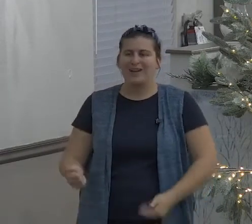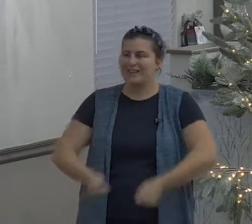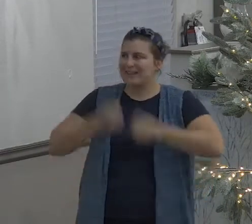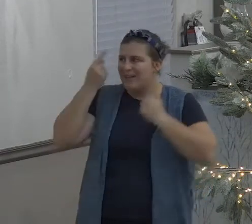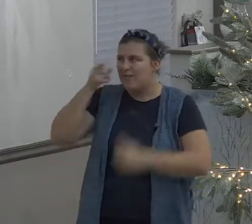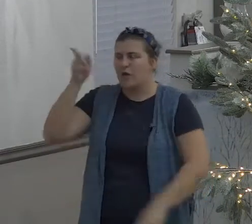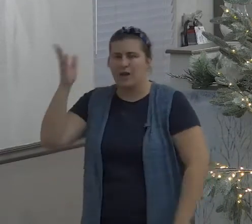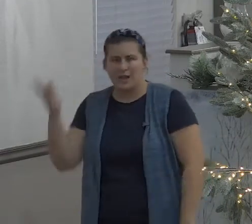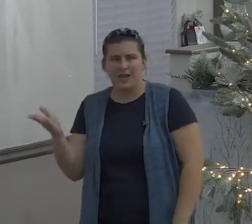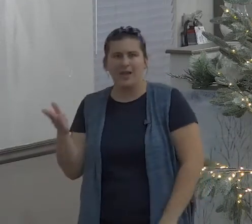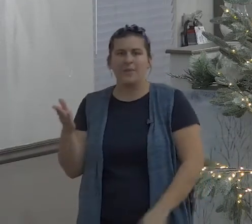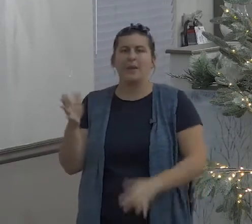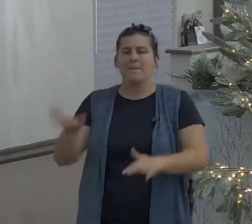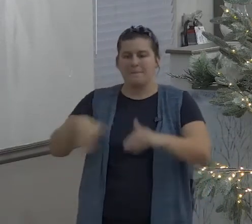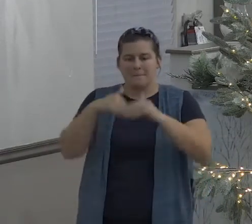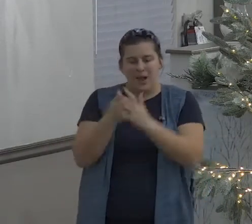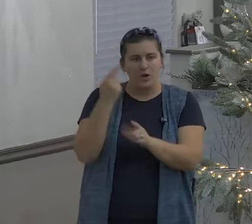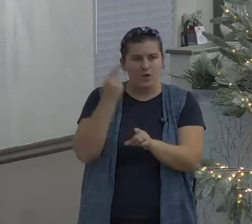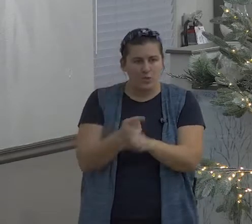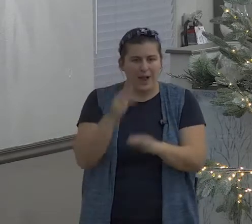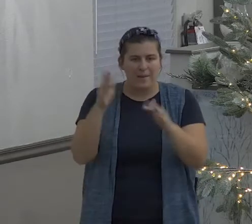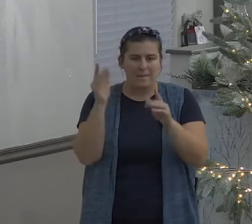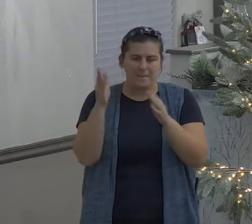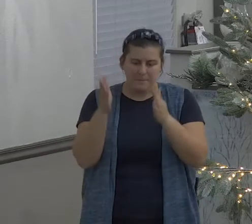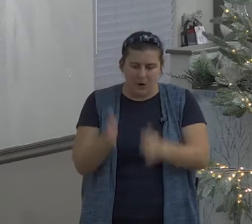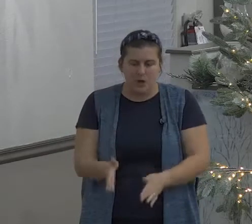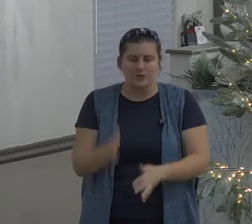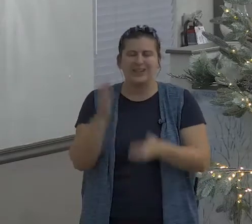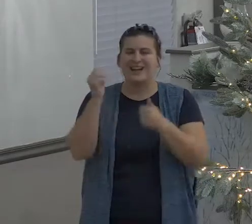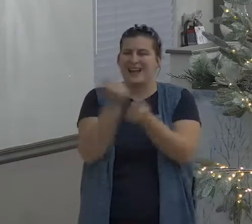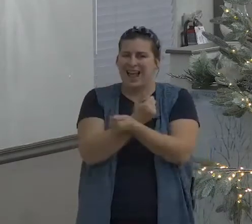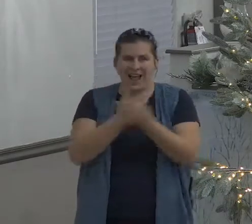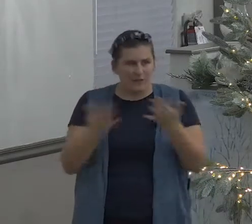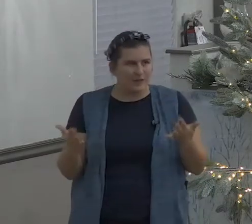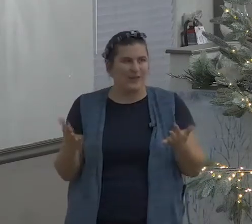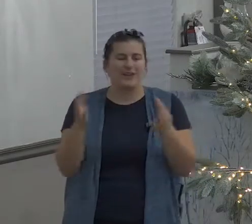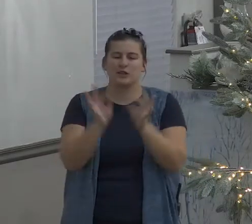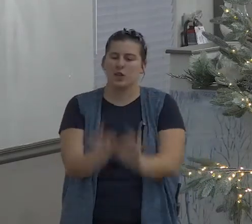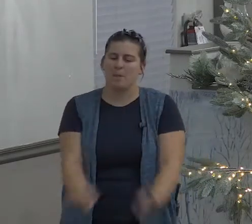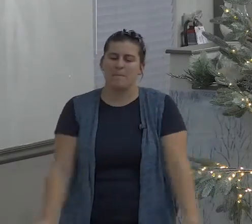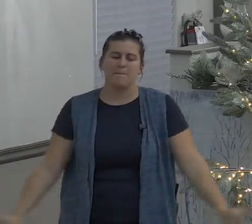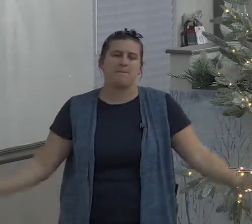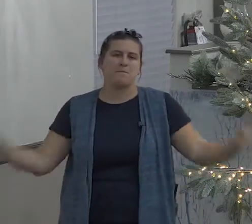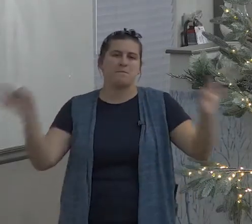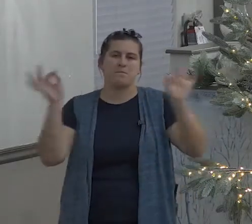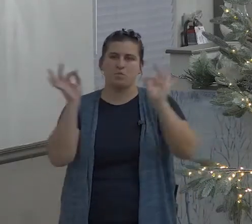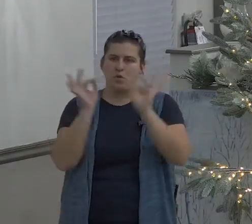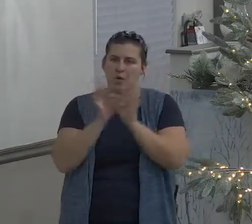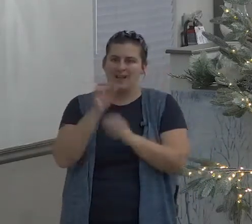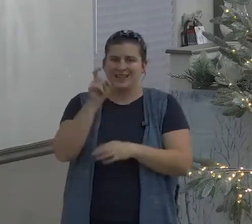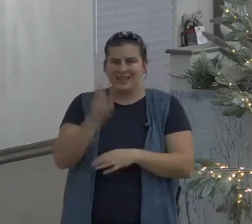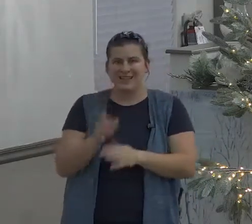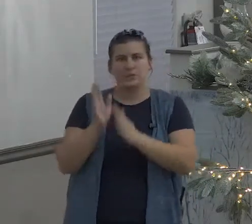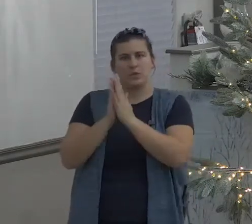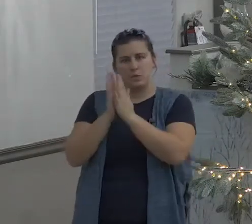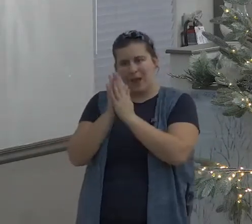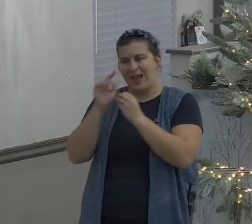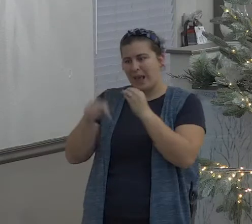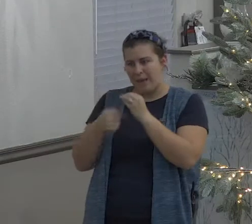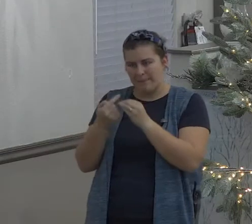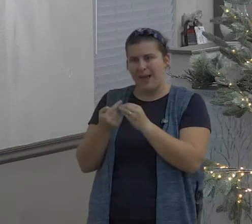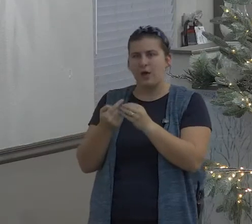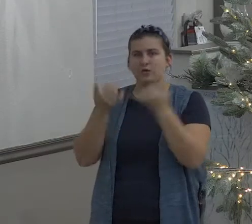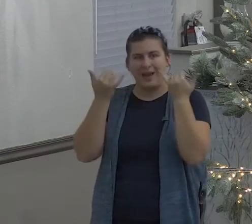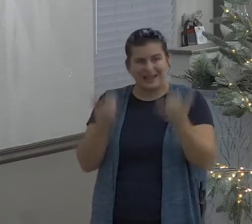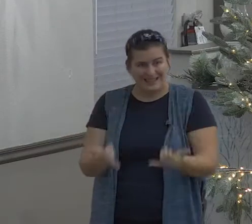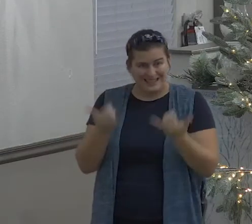one chance to raise up your children in righteousness and love the Lord and live for the Lord